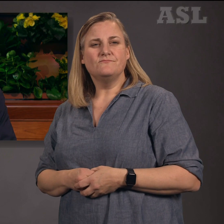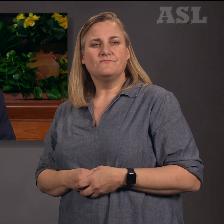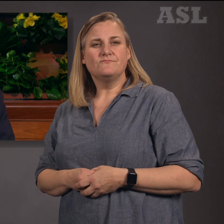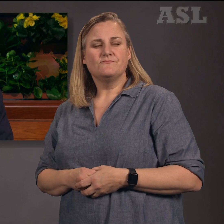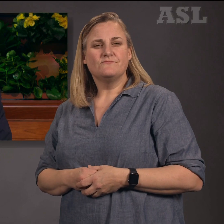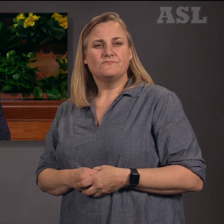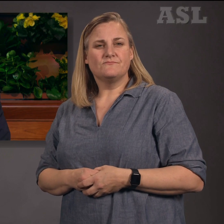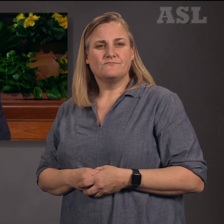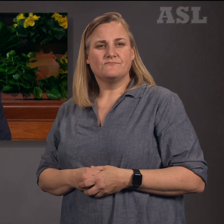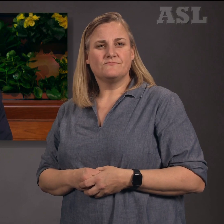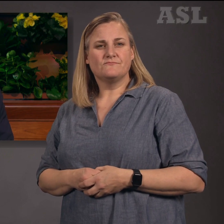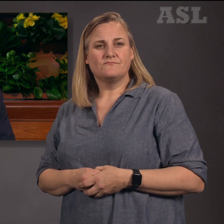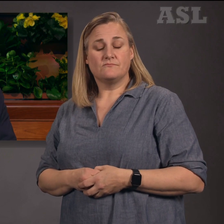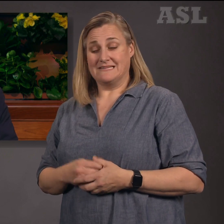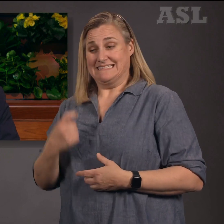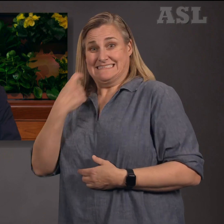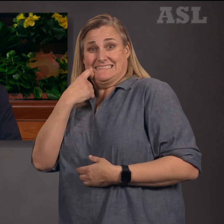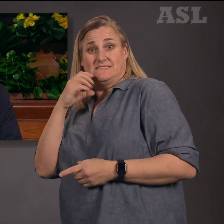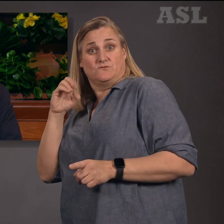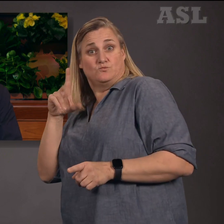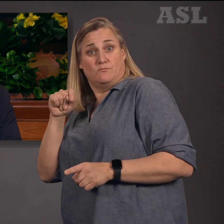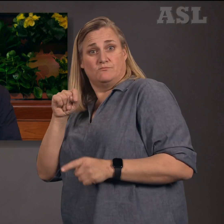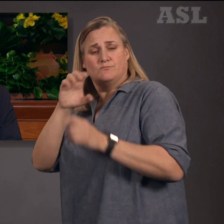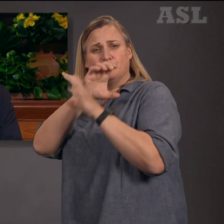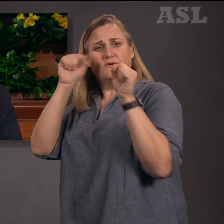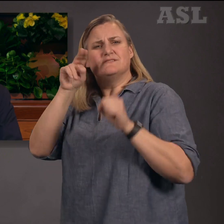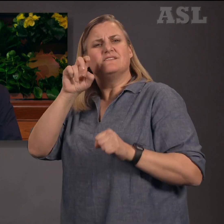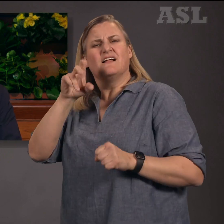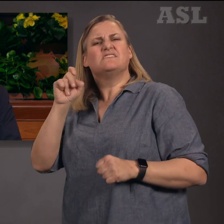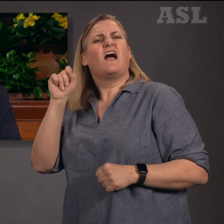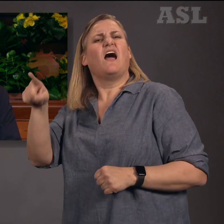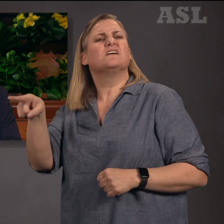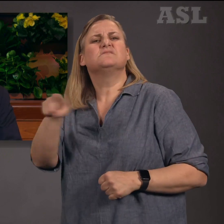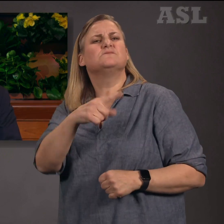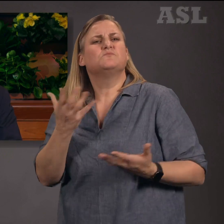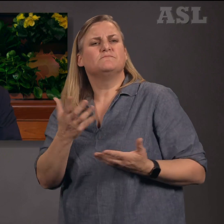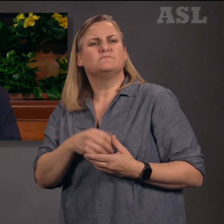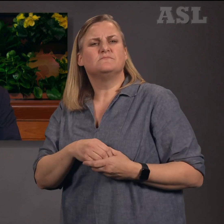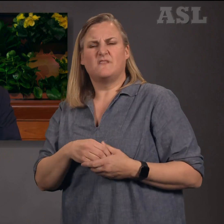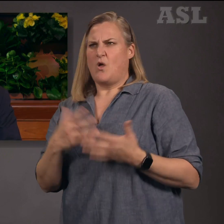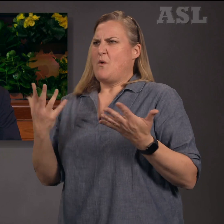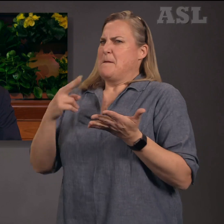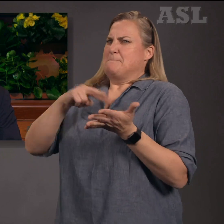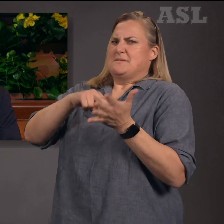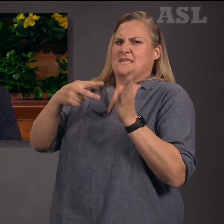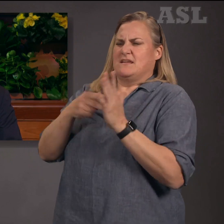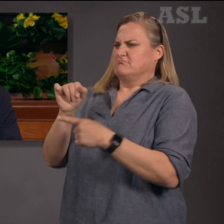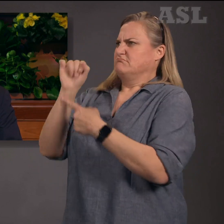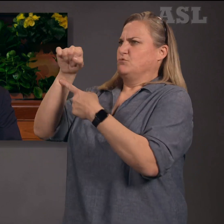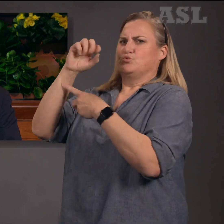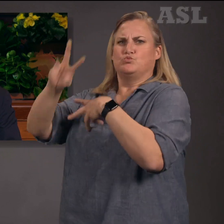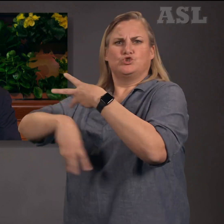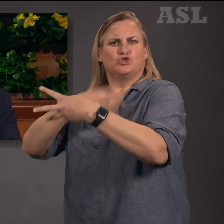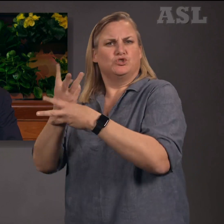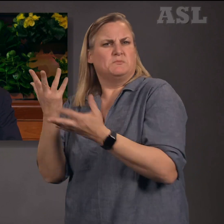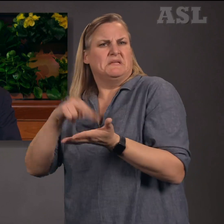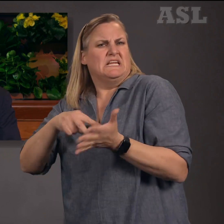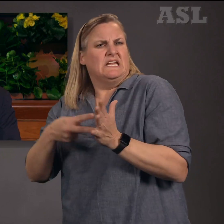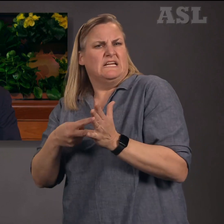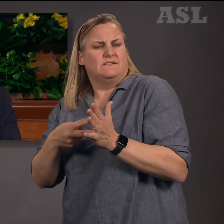Last October, President Nelson asked, What does it mean to overcome the world? Among other things, he said, it